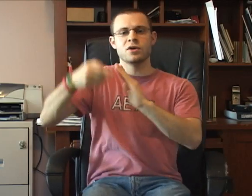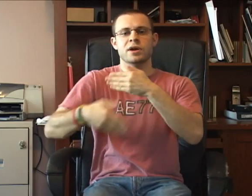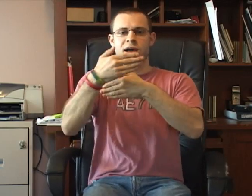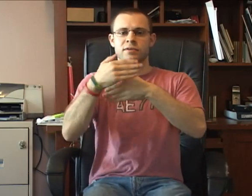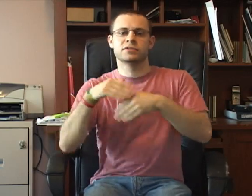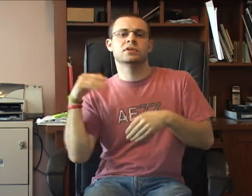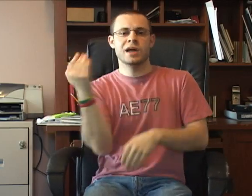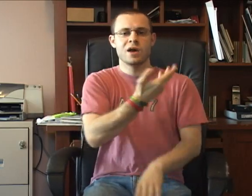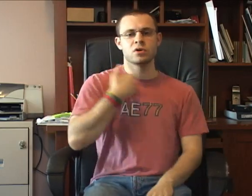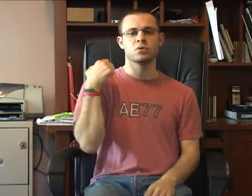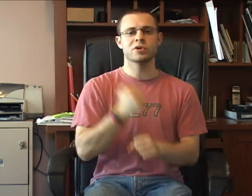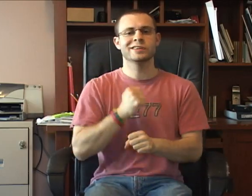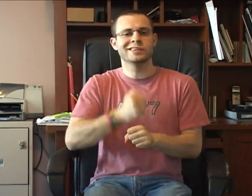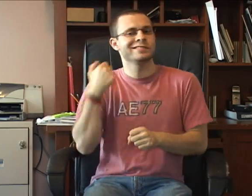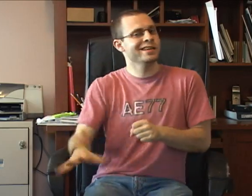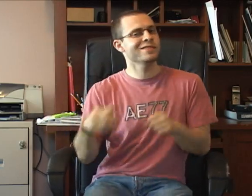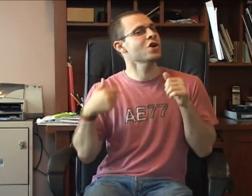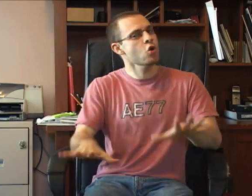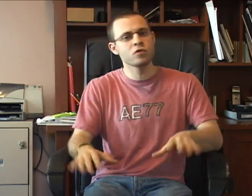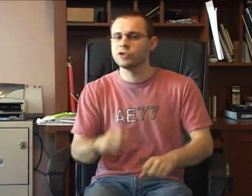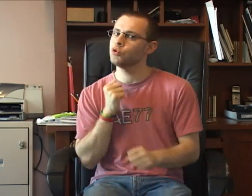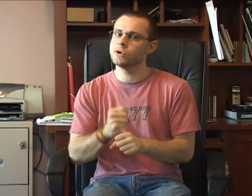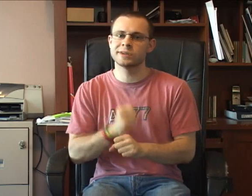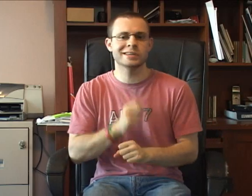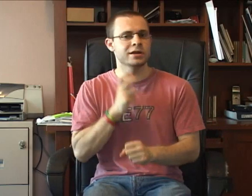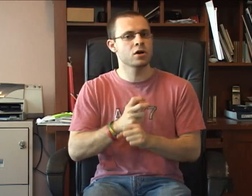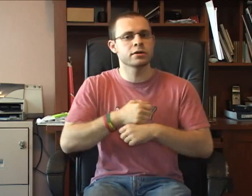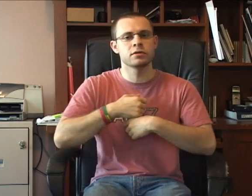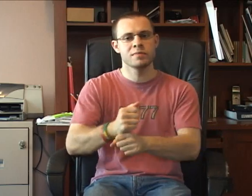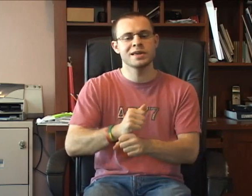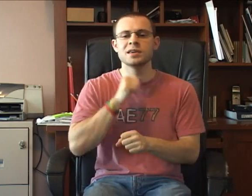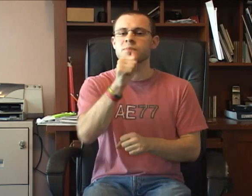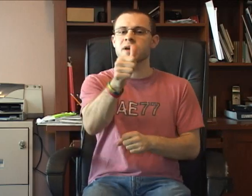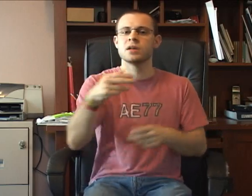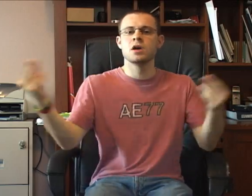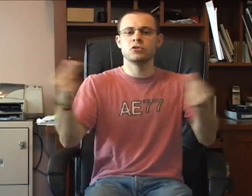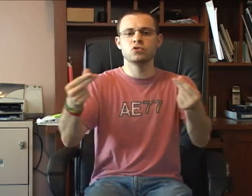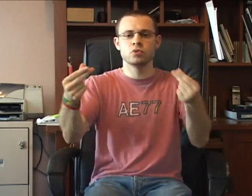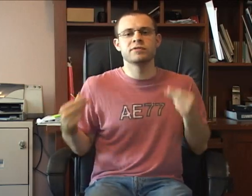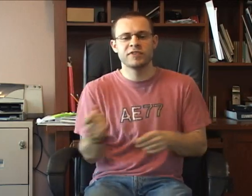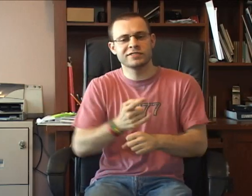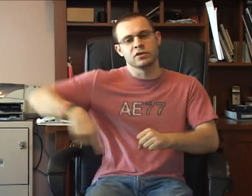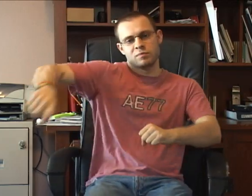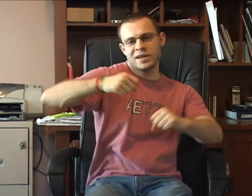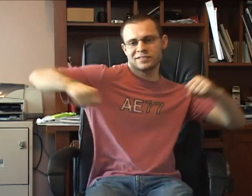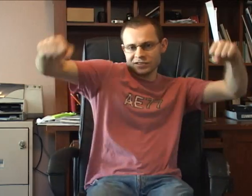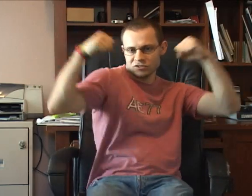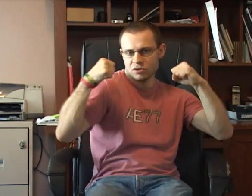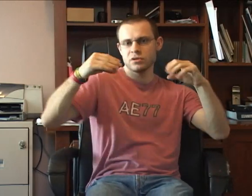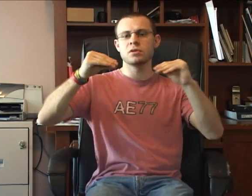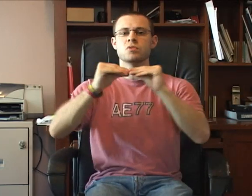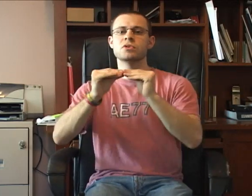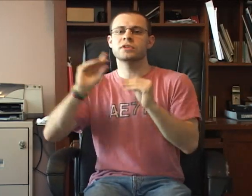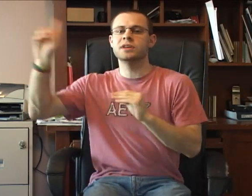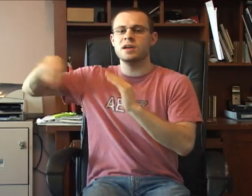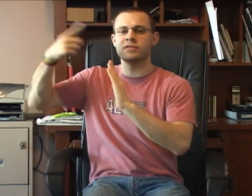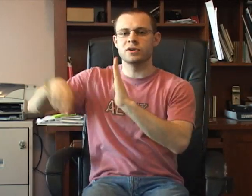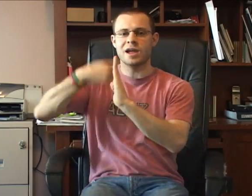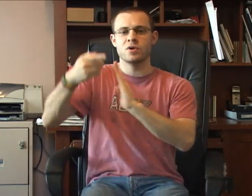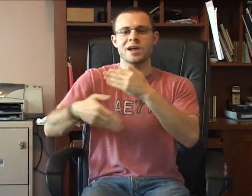Our work is never over